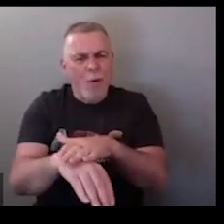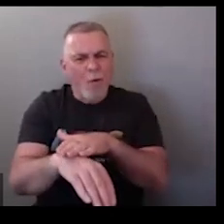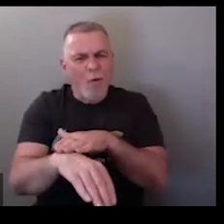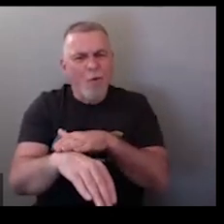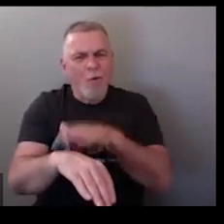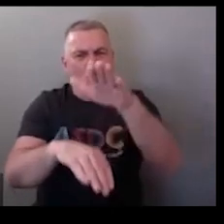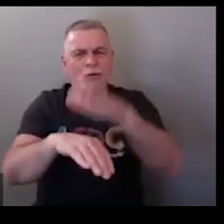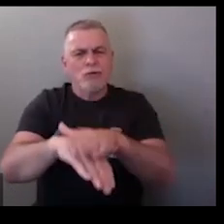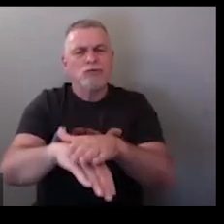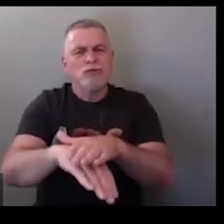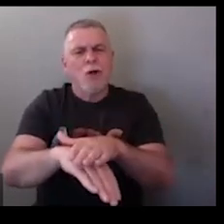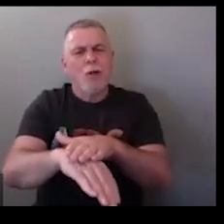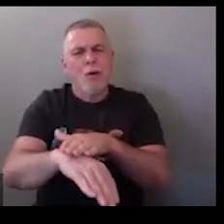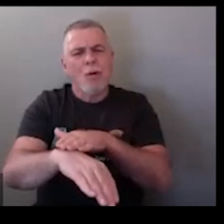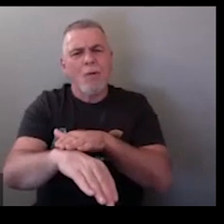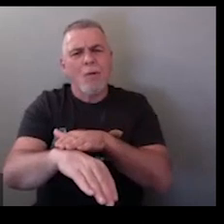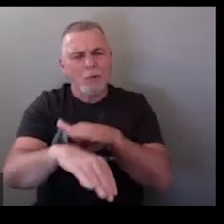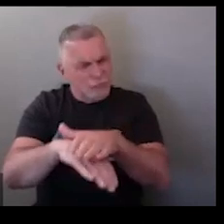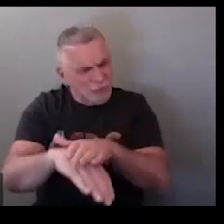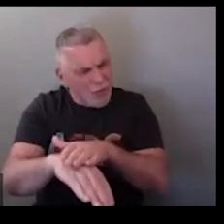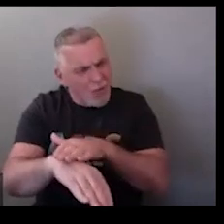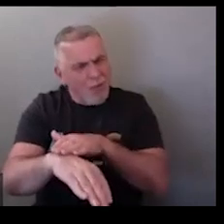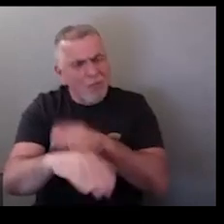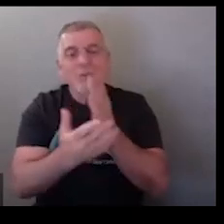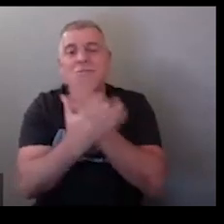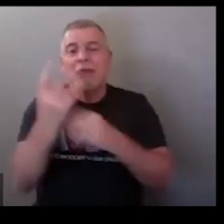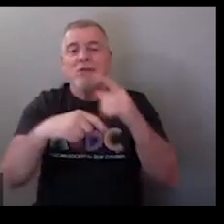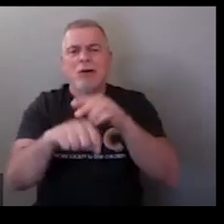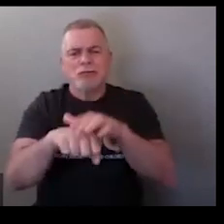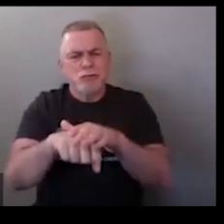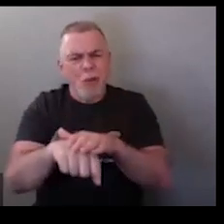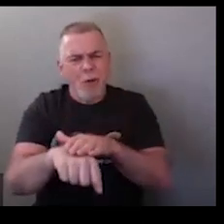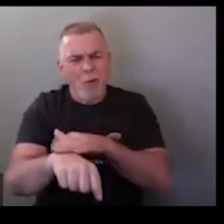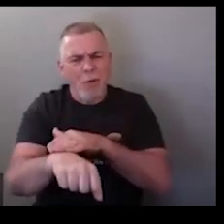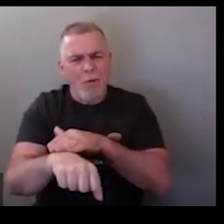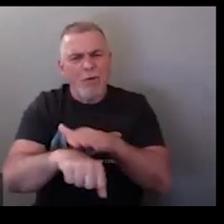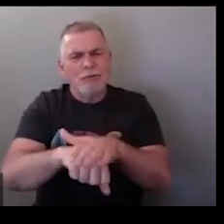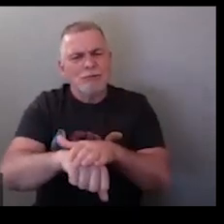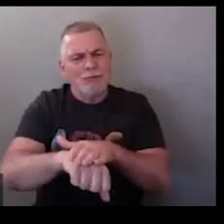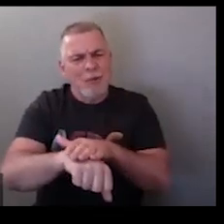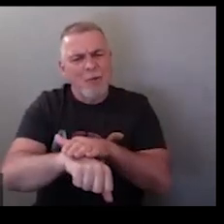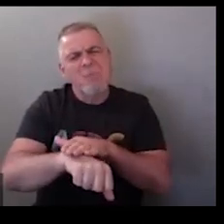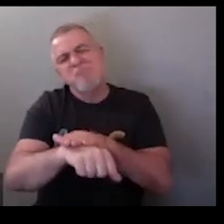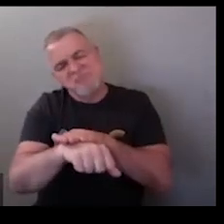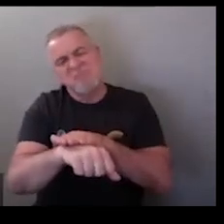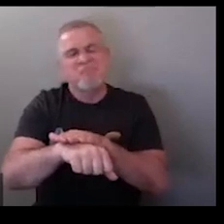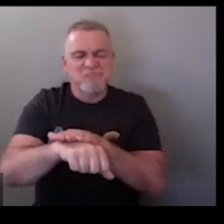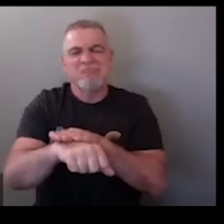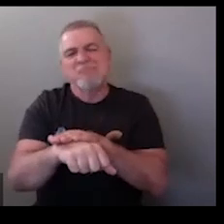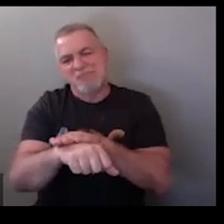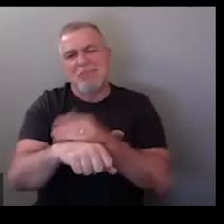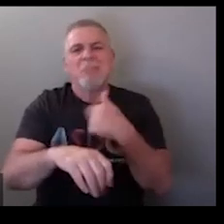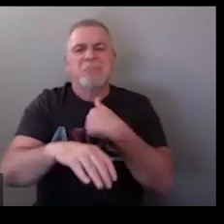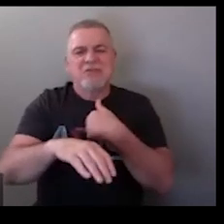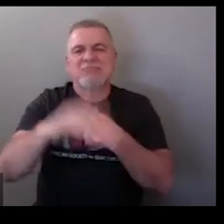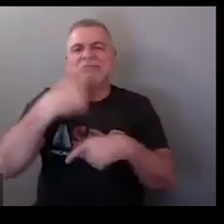slow so one flat palm goes up the back of the other flat palm some people will do it with a closed fist it